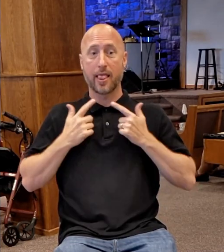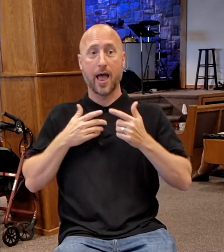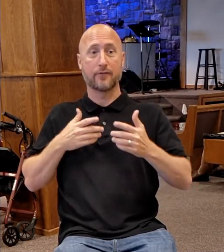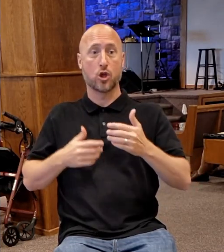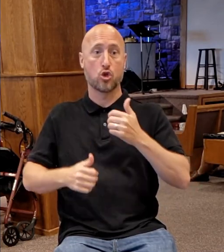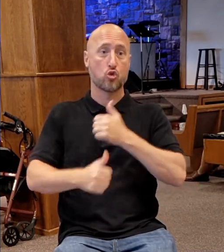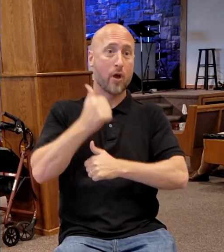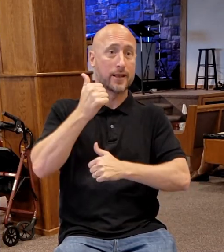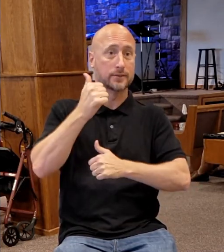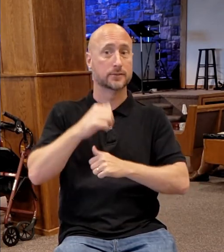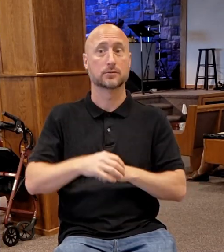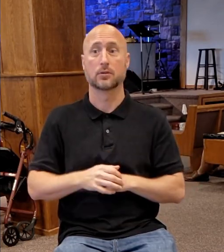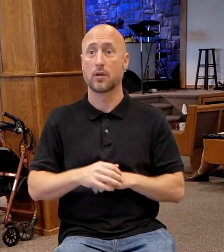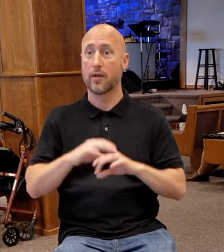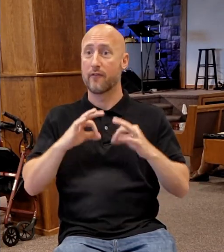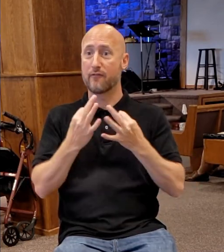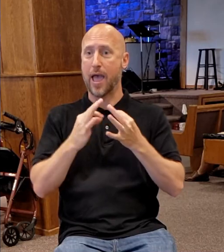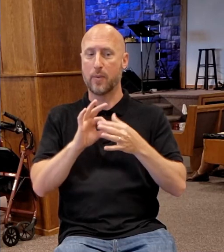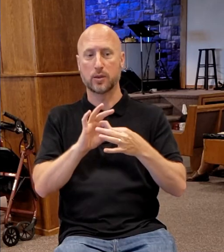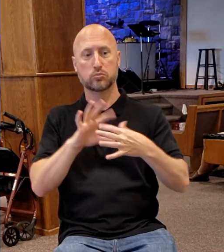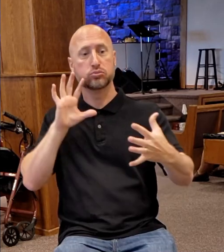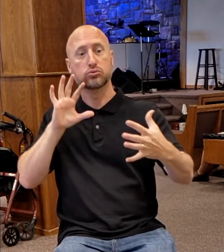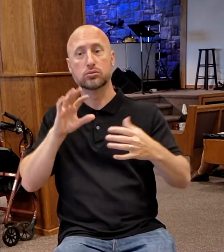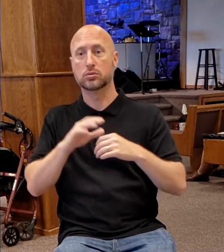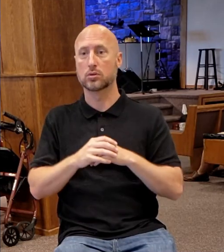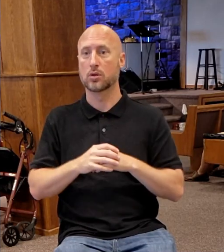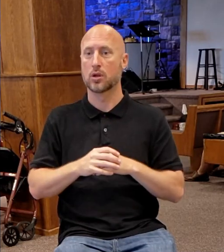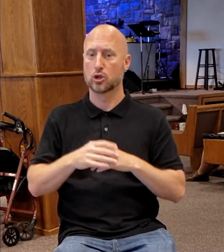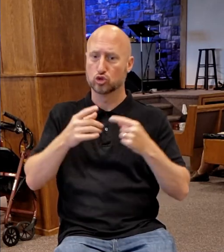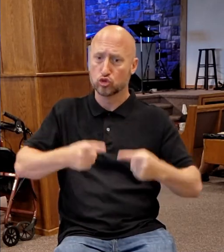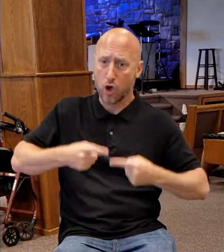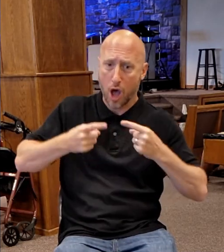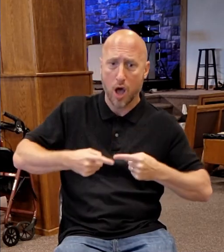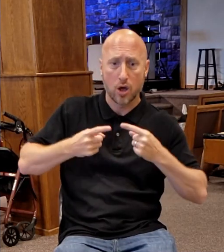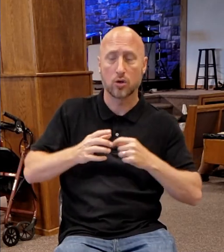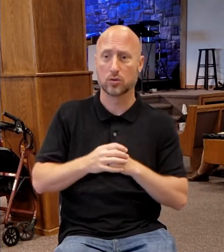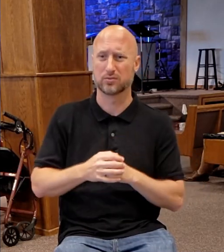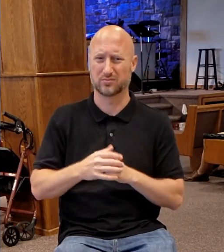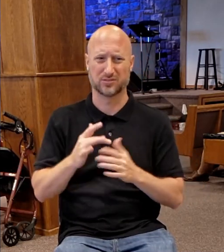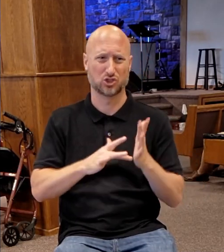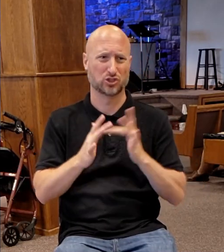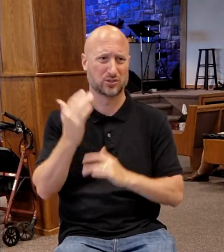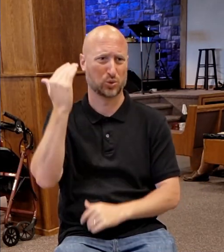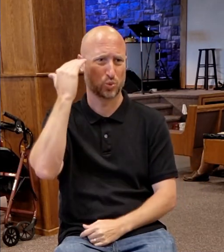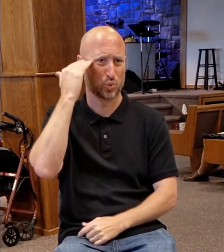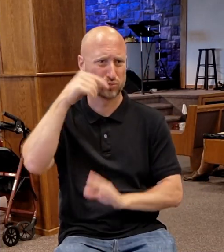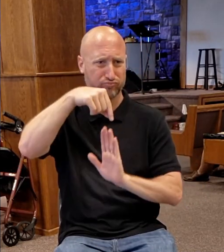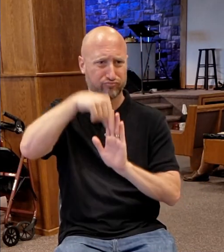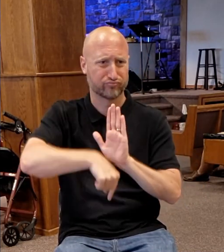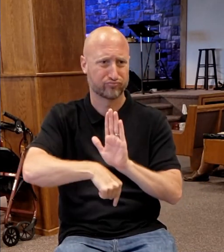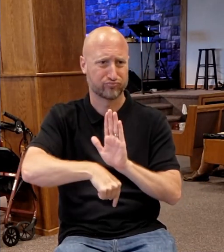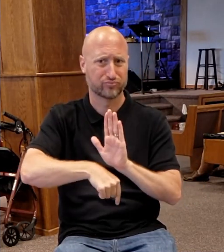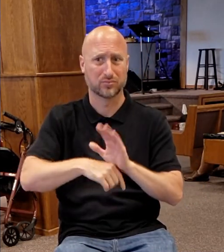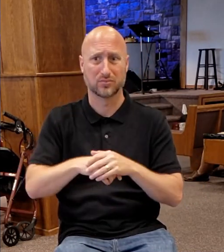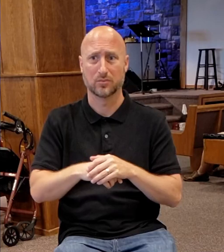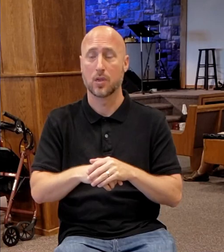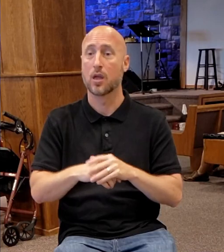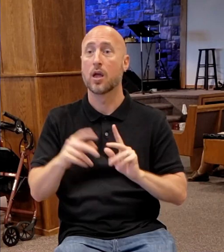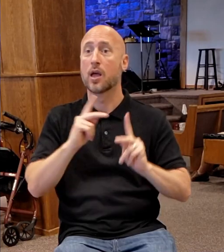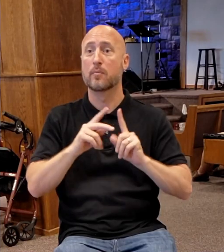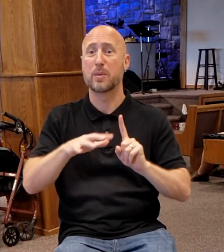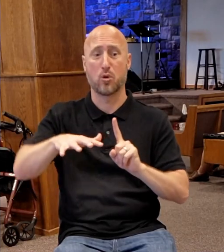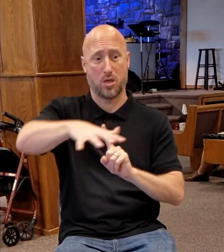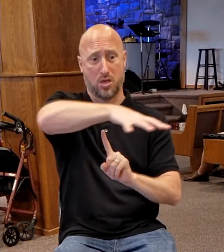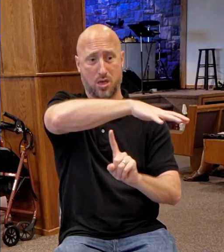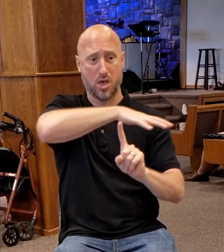disowning you or giving you a hard time. He knows what it is to have the people around you arguing. They don't know which